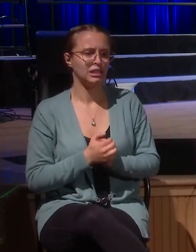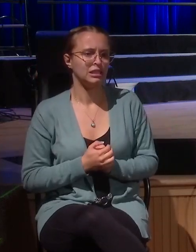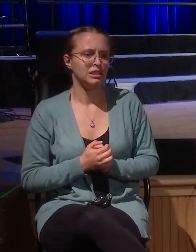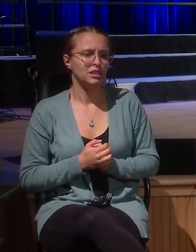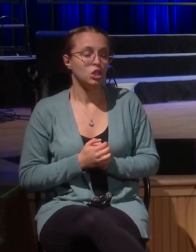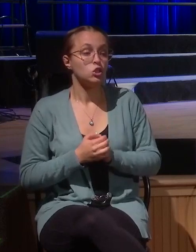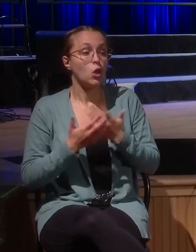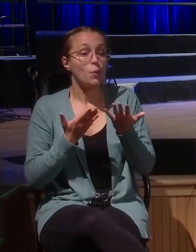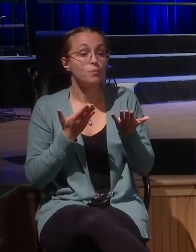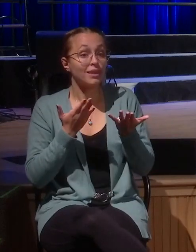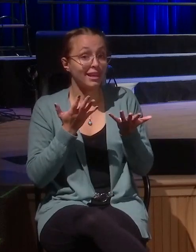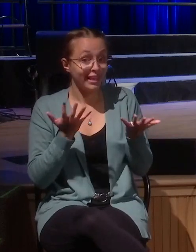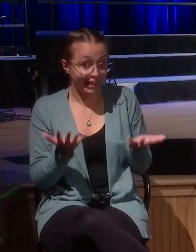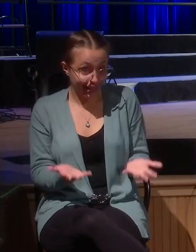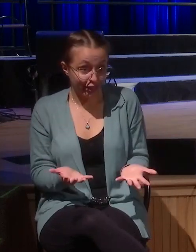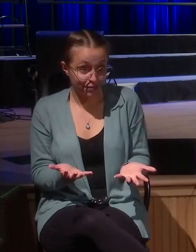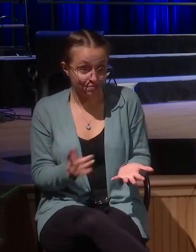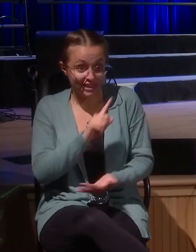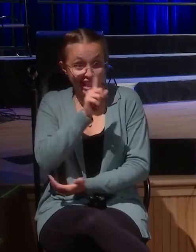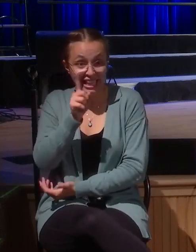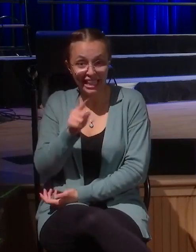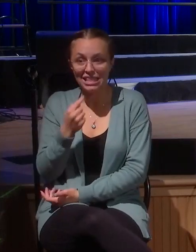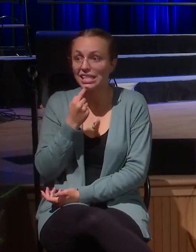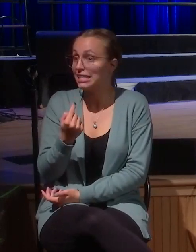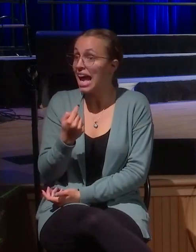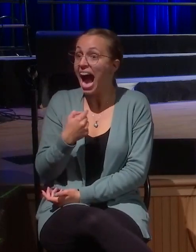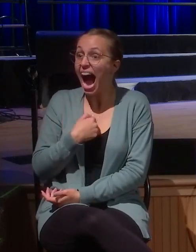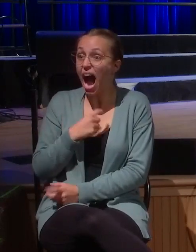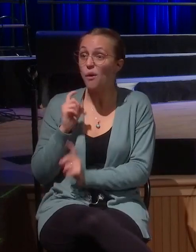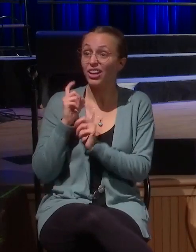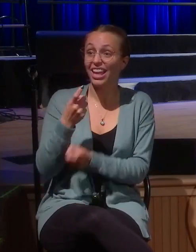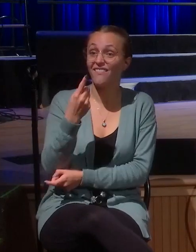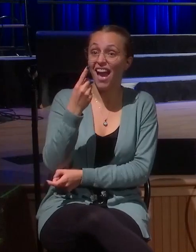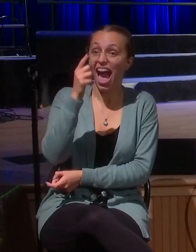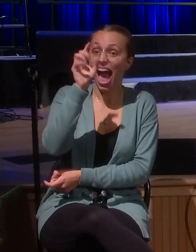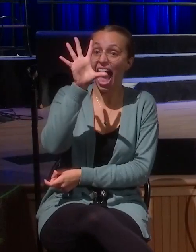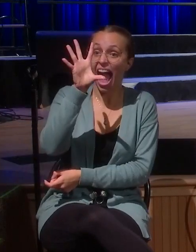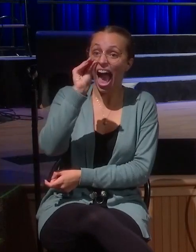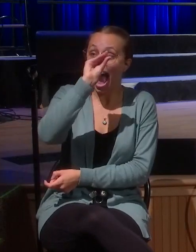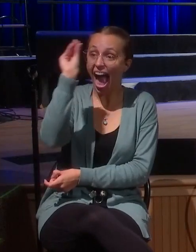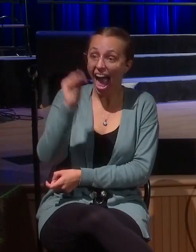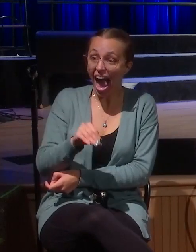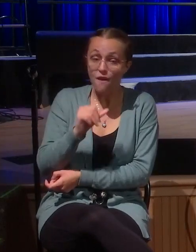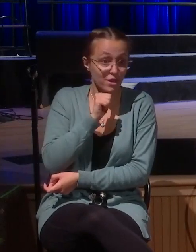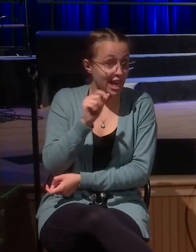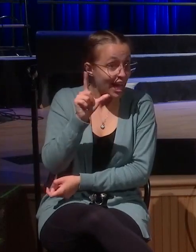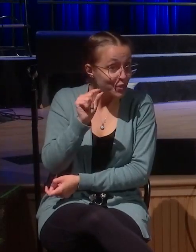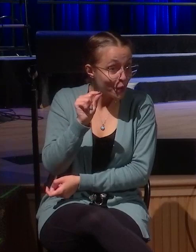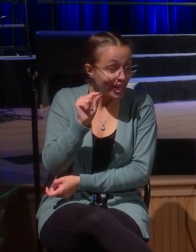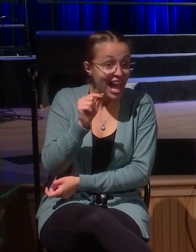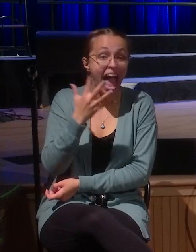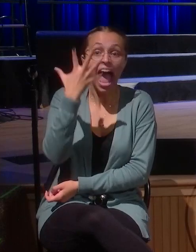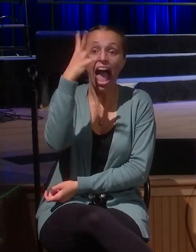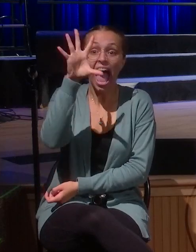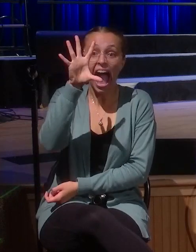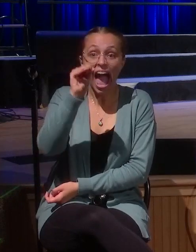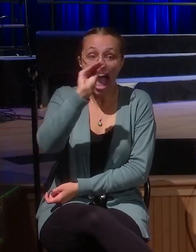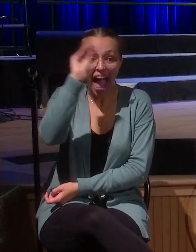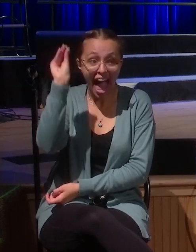So here Zacchaeus says, not 20%, but half of what I own I give to the poor now. And four